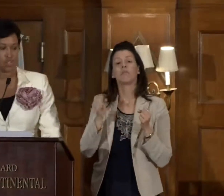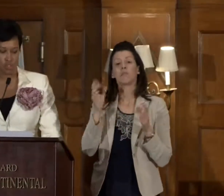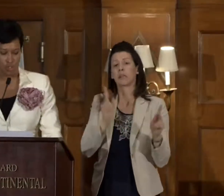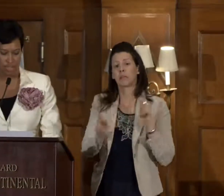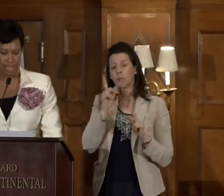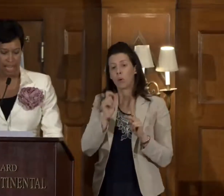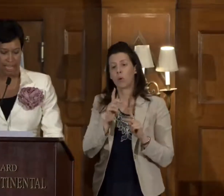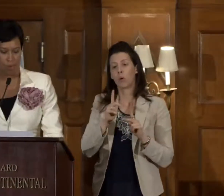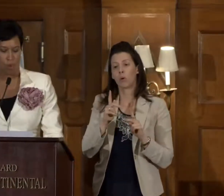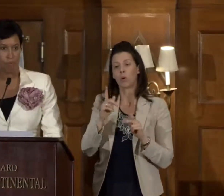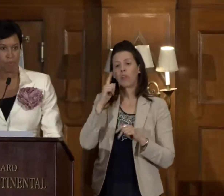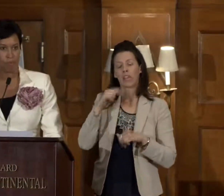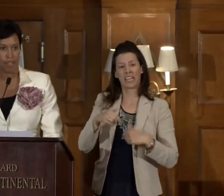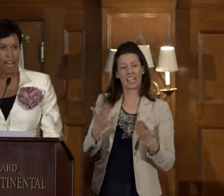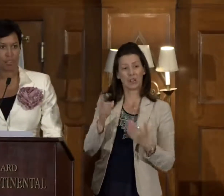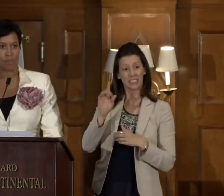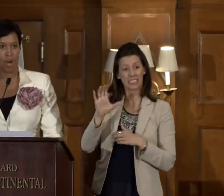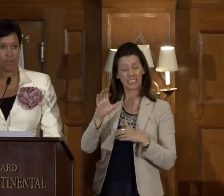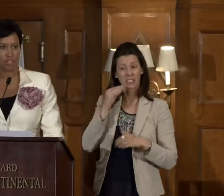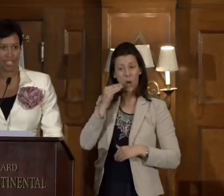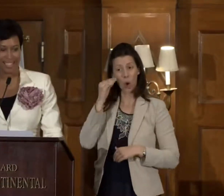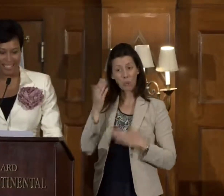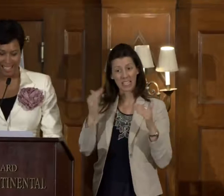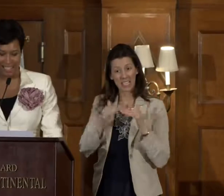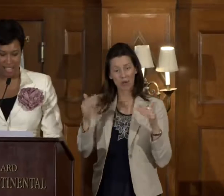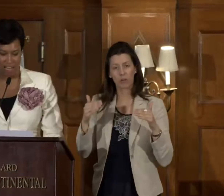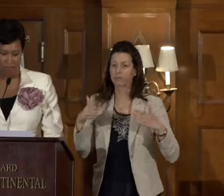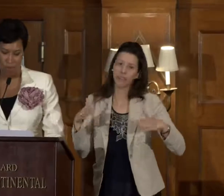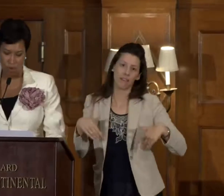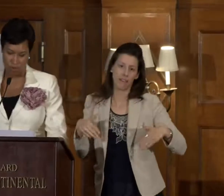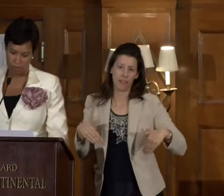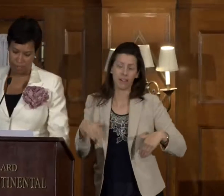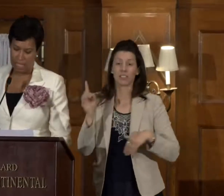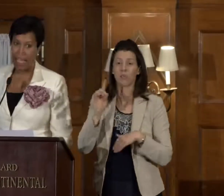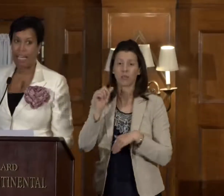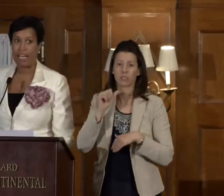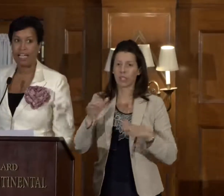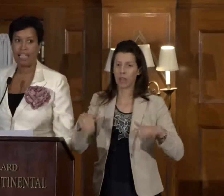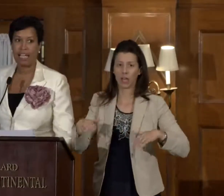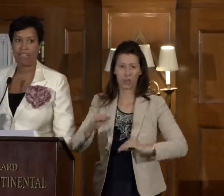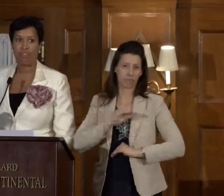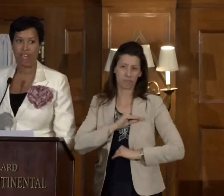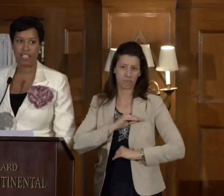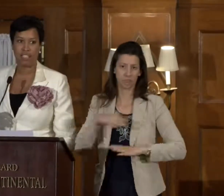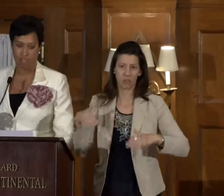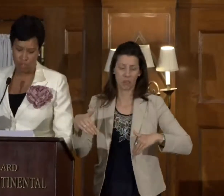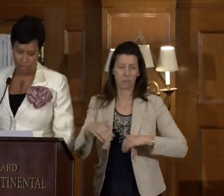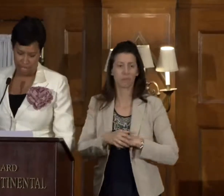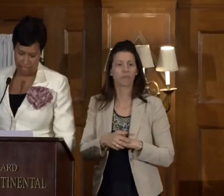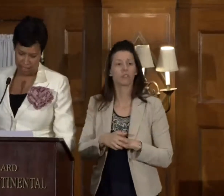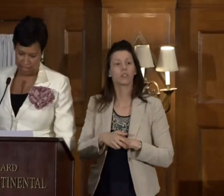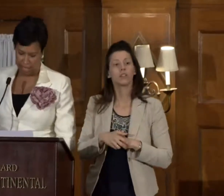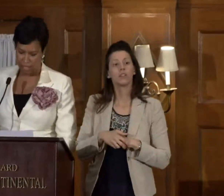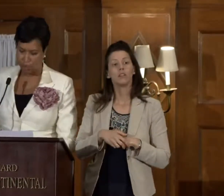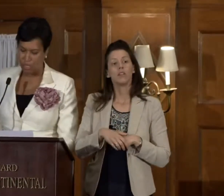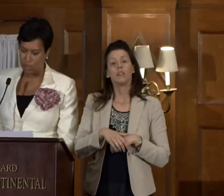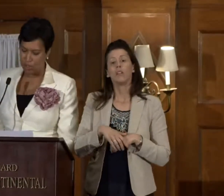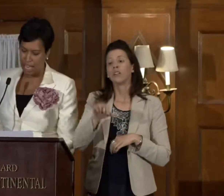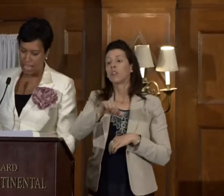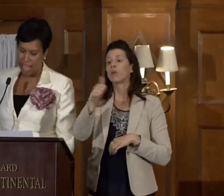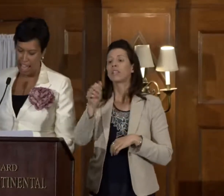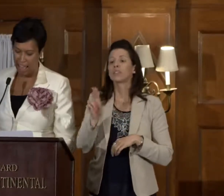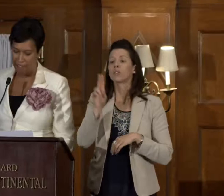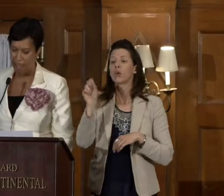home are certainly not equal. Our democracy is not full. And unlike the rest of the United States,